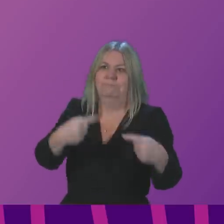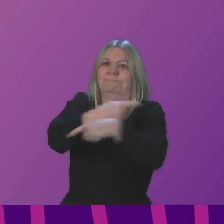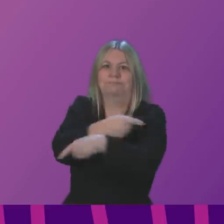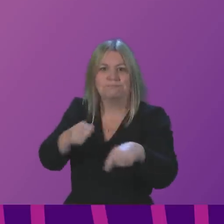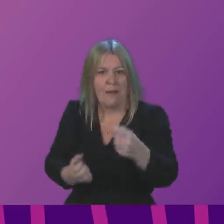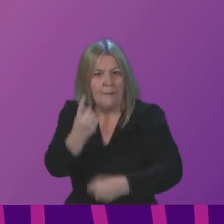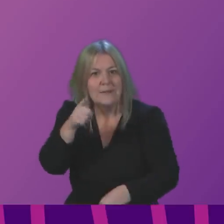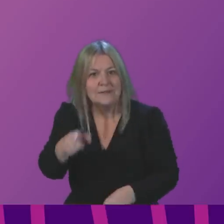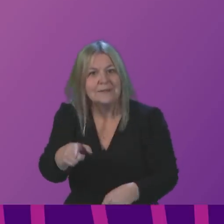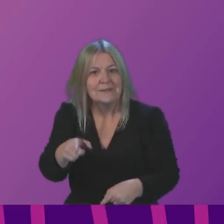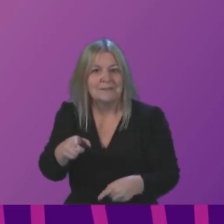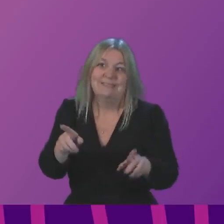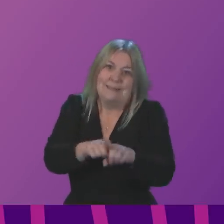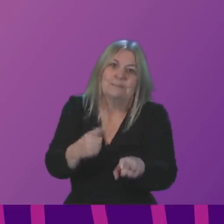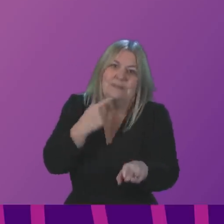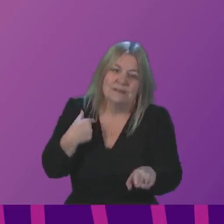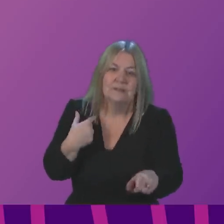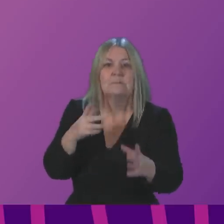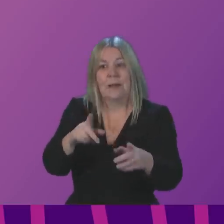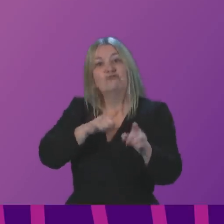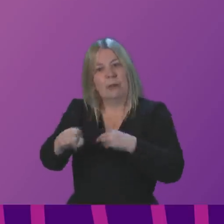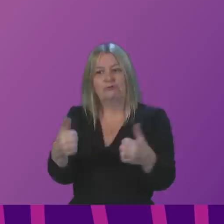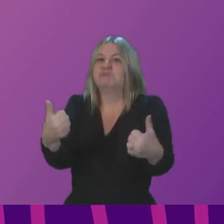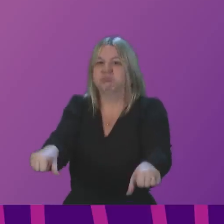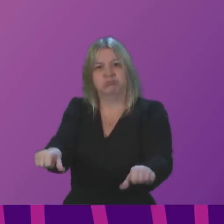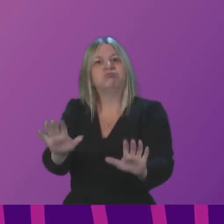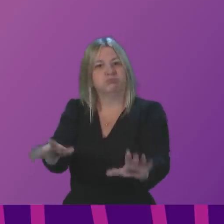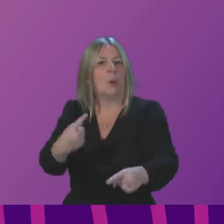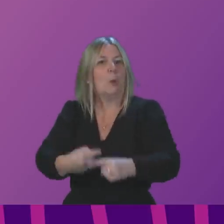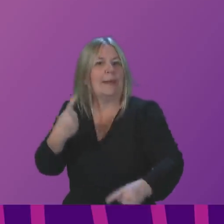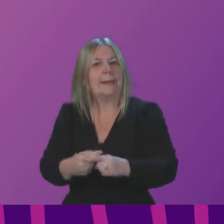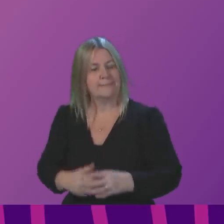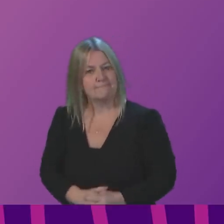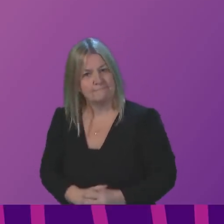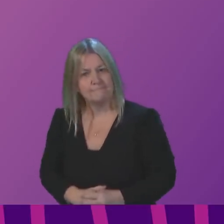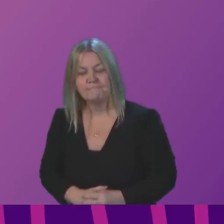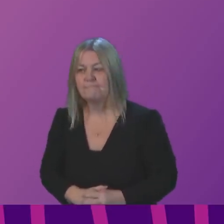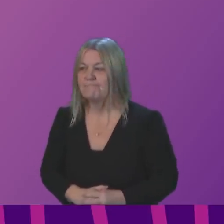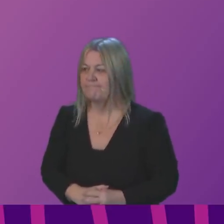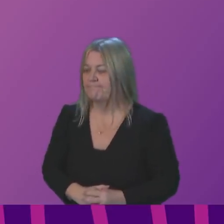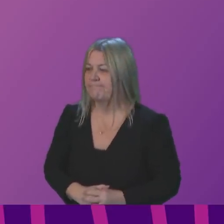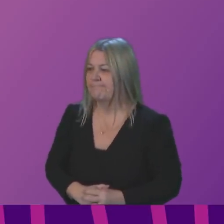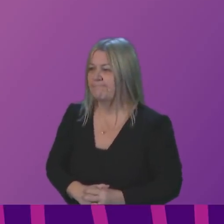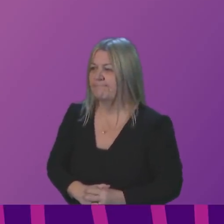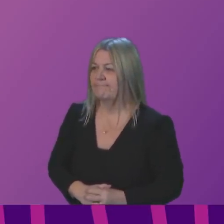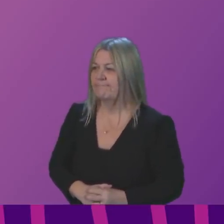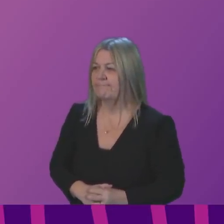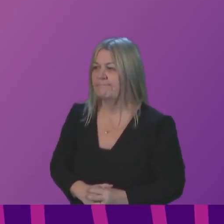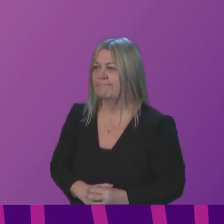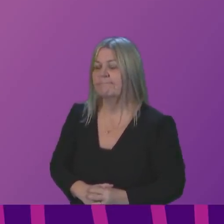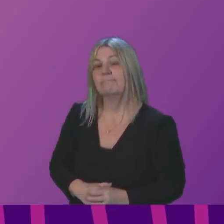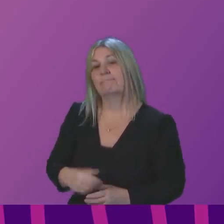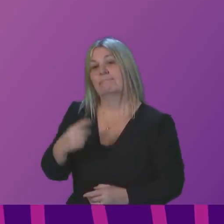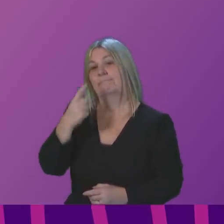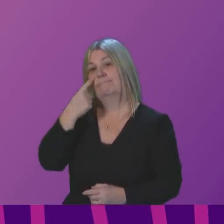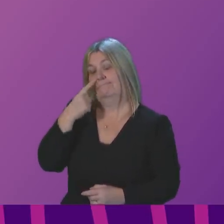avoid that happening, but when it does happen, we take steps to rectify that as quickly as possible. I think it is fair to say also that just saw on